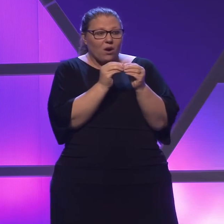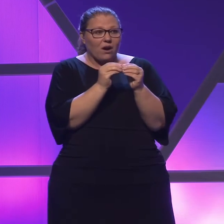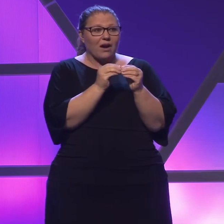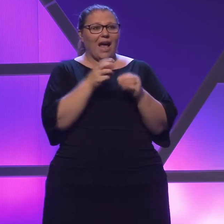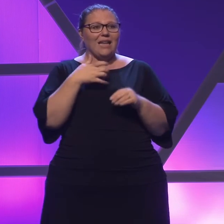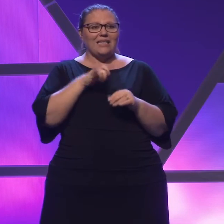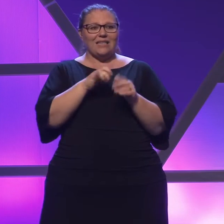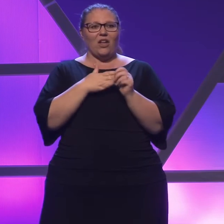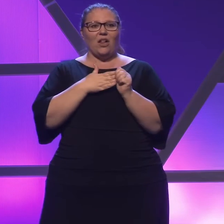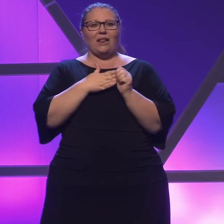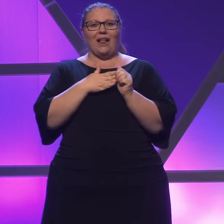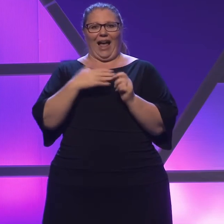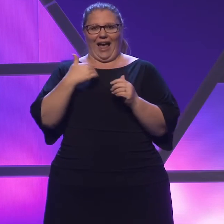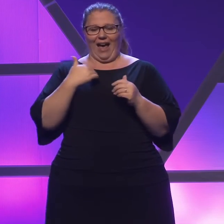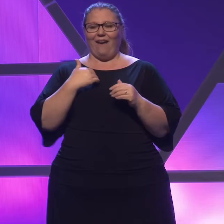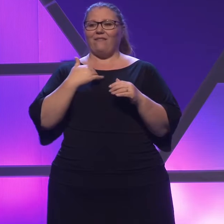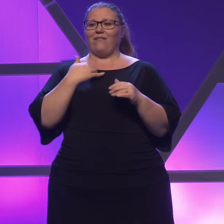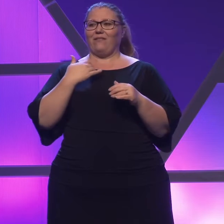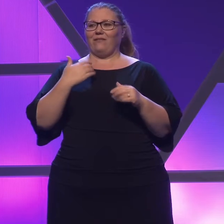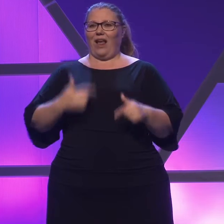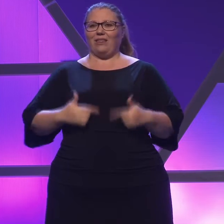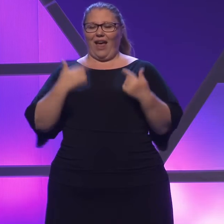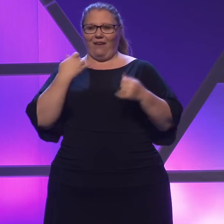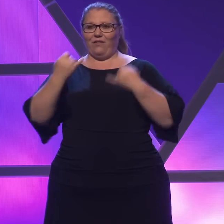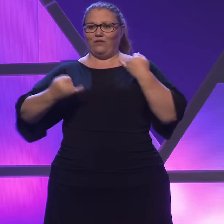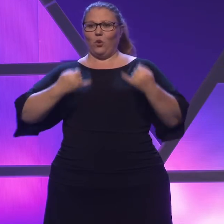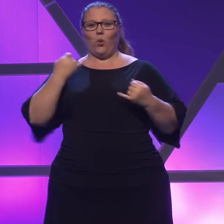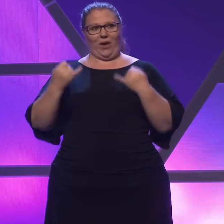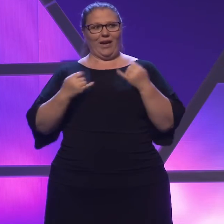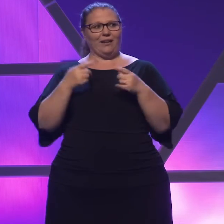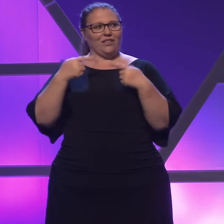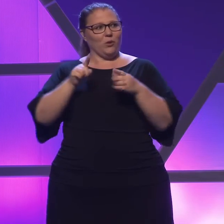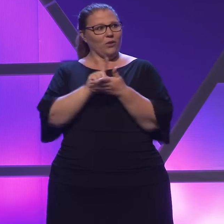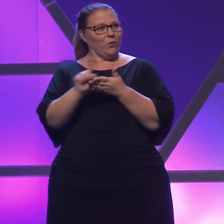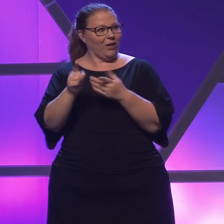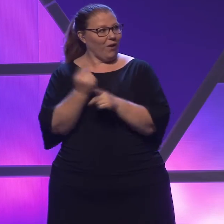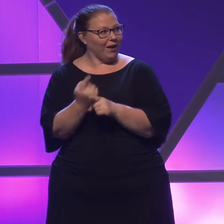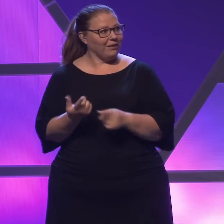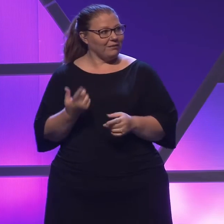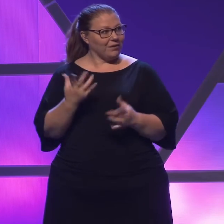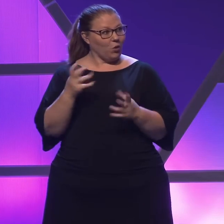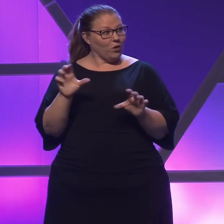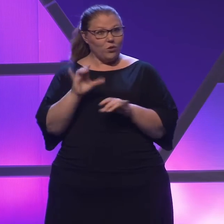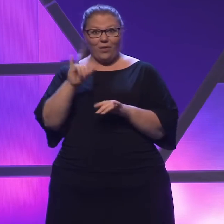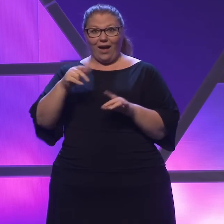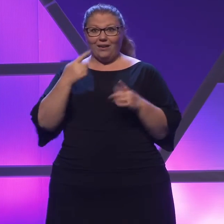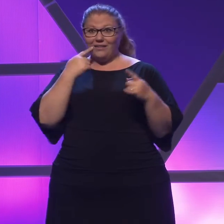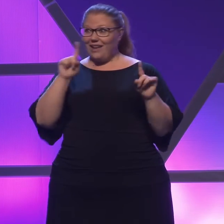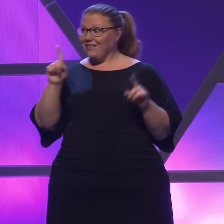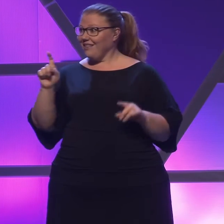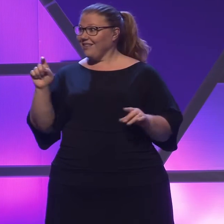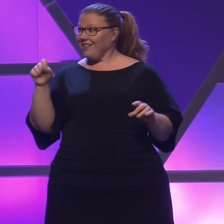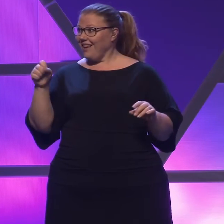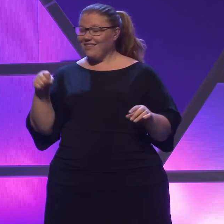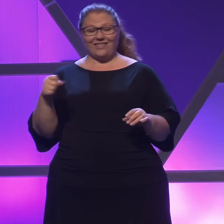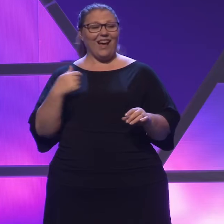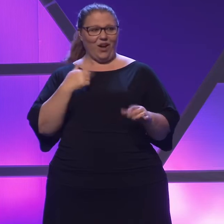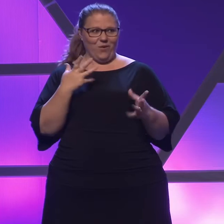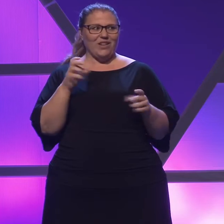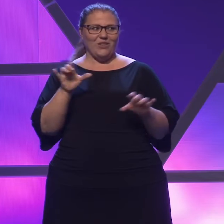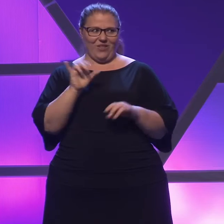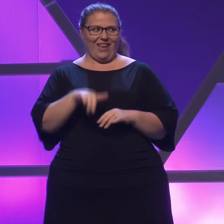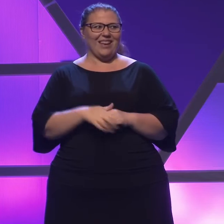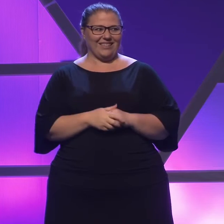still lead a life of joy in a sensible week. That sounds good, right? Who wants to do that? know, yeah, I want to do that.